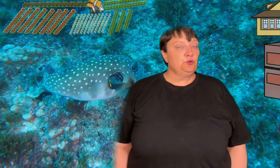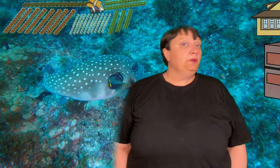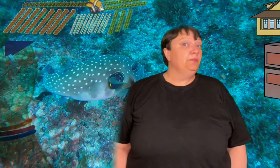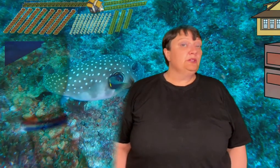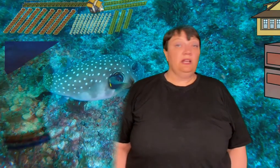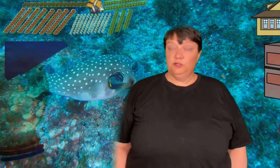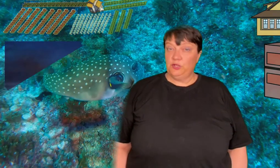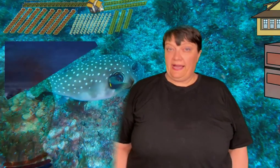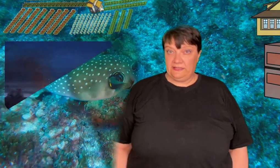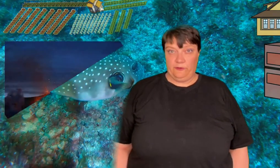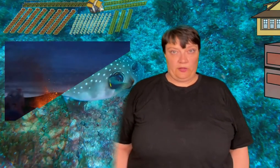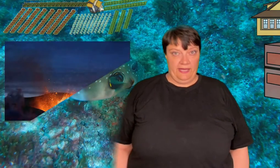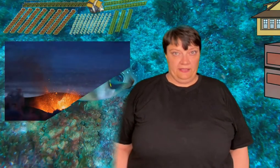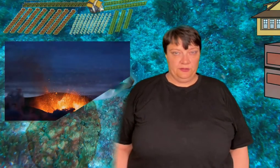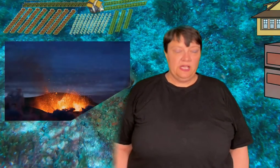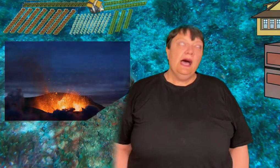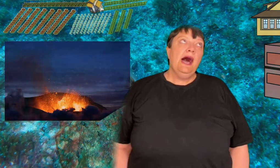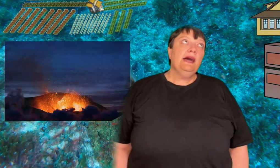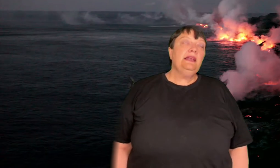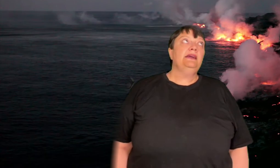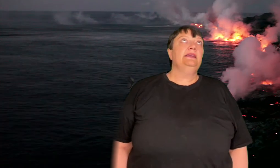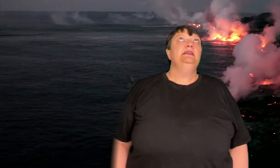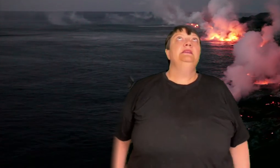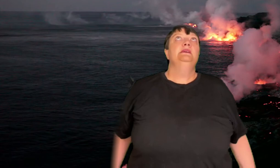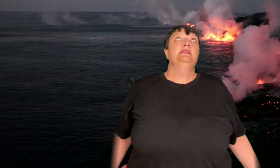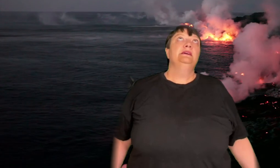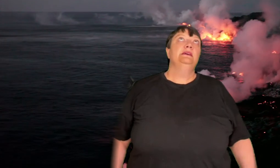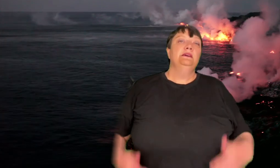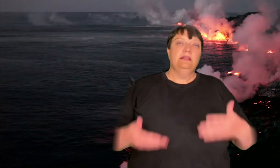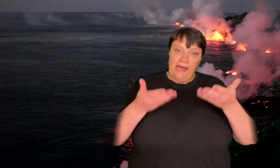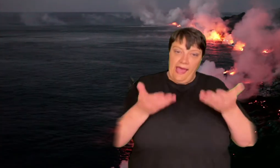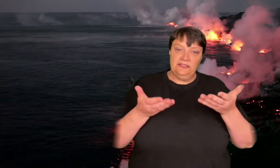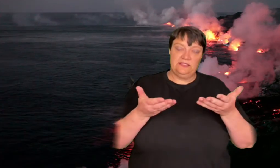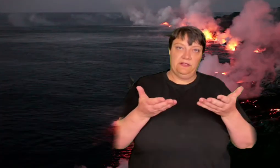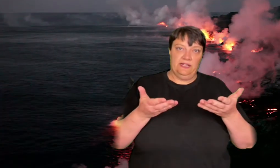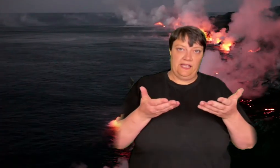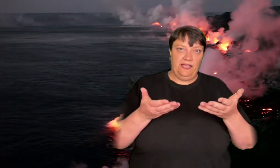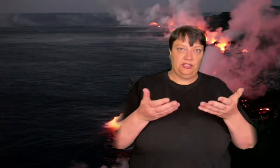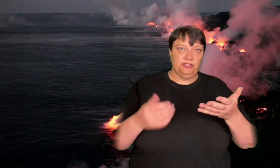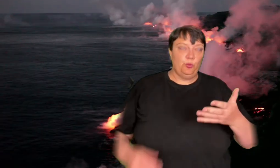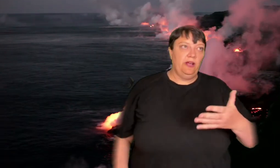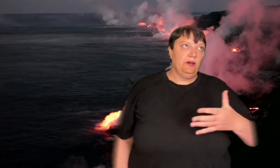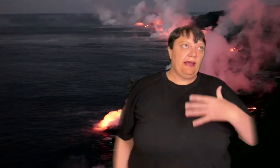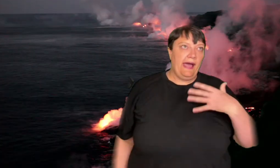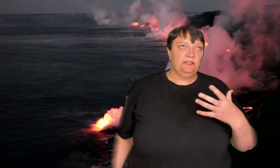looking at whether your cities will be built close to active volcanoes. Unlike in the land civilizations